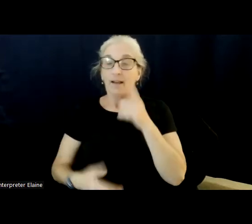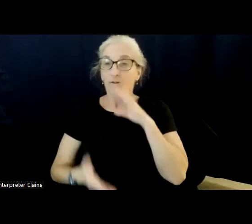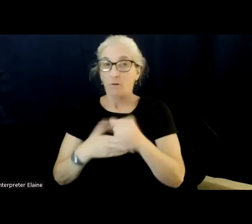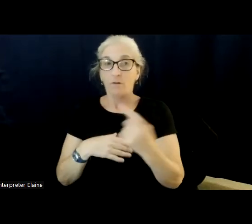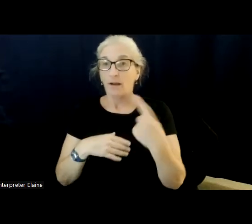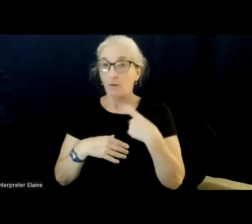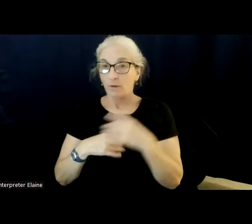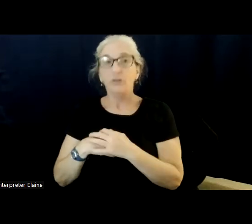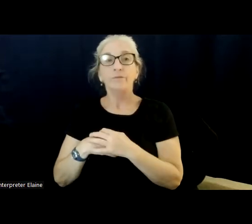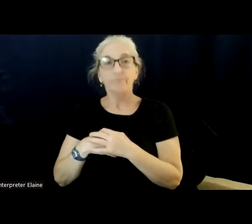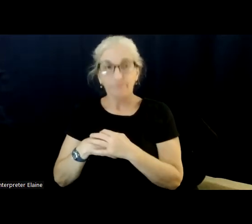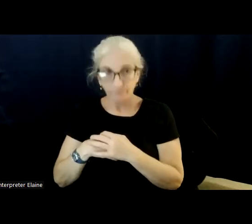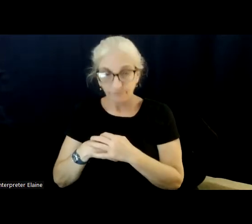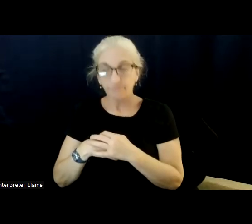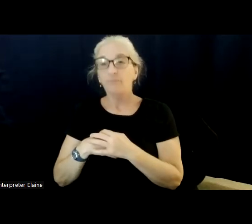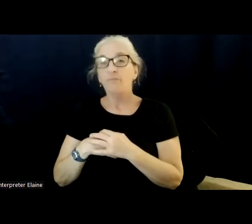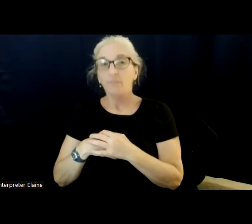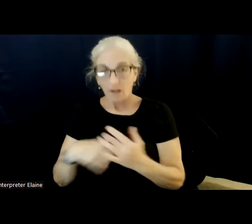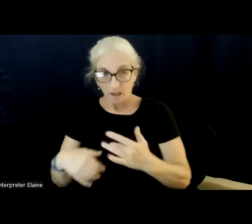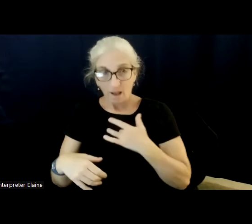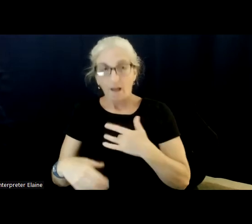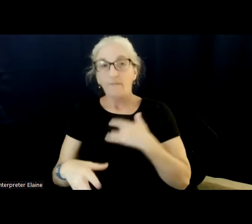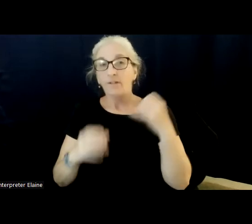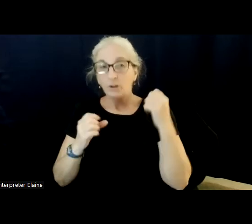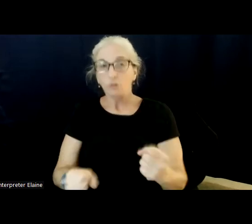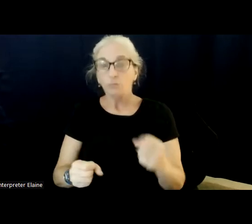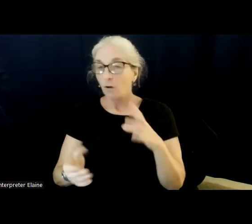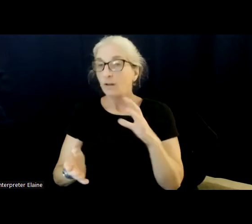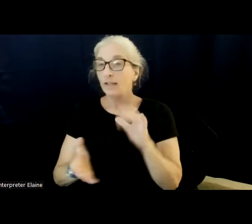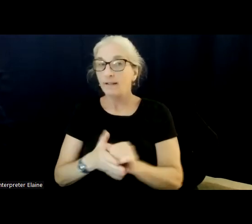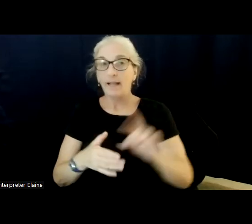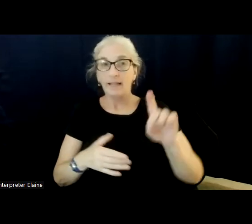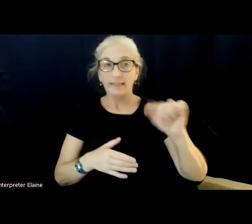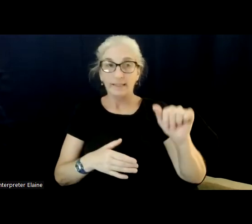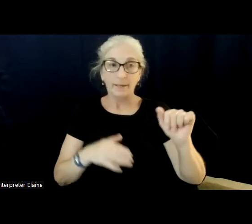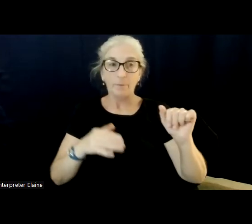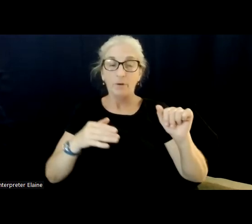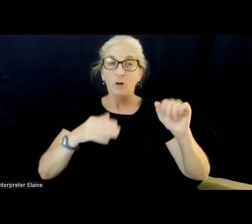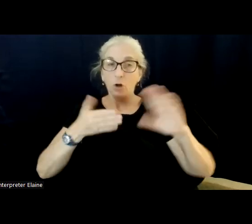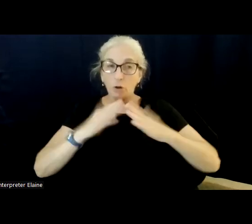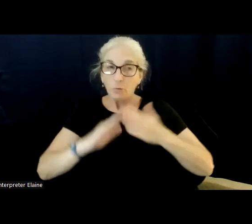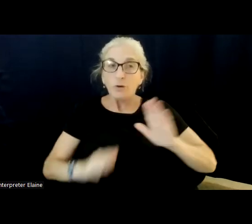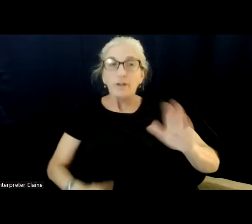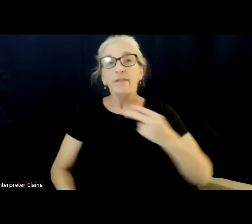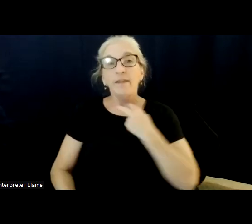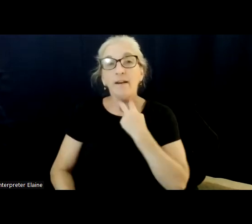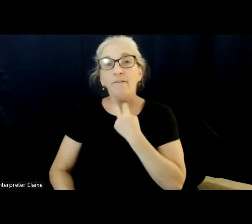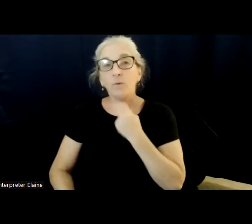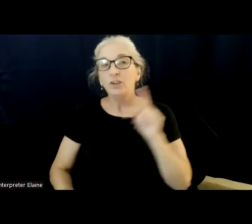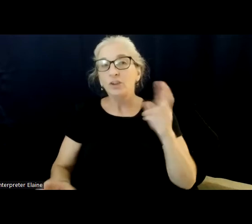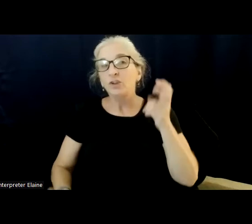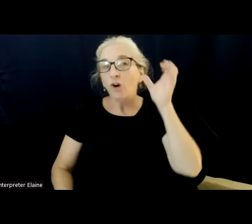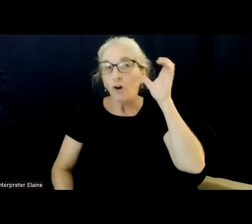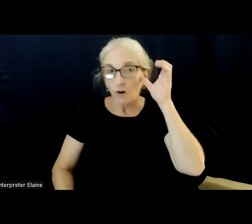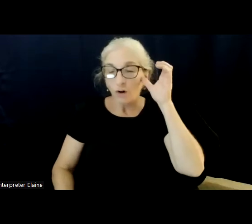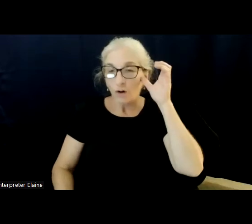much to heart making sure that the voices of the disabled community is heard. In fact, I have someone who's a